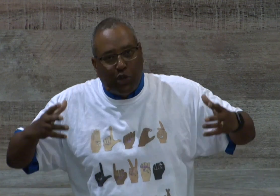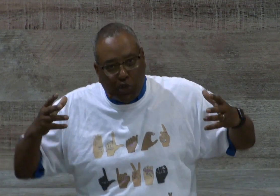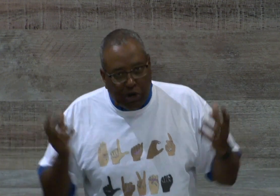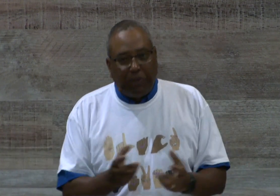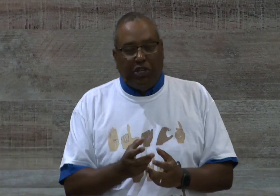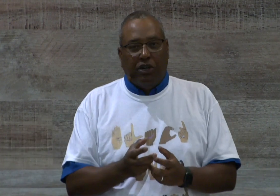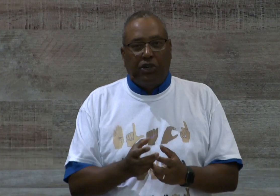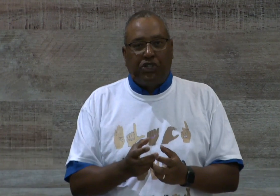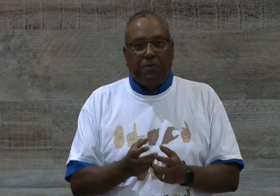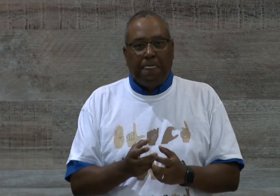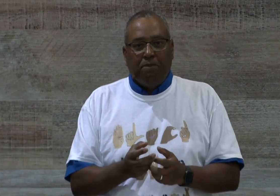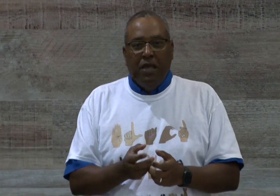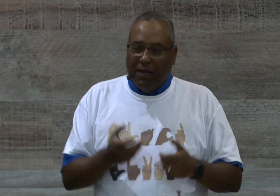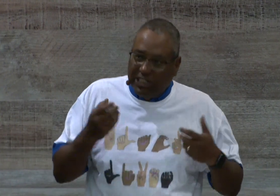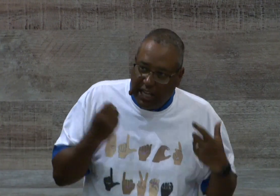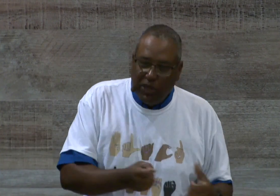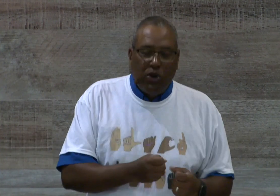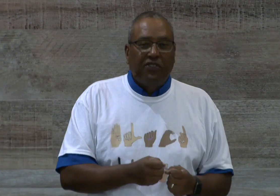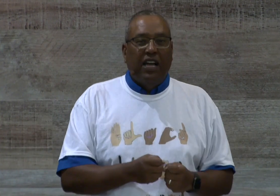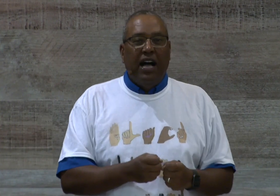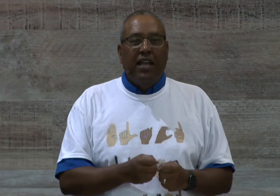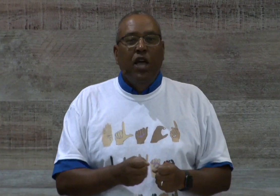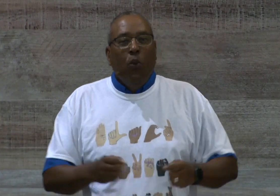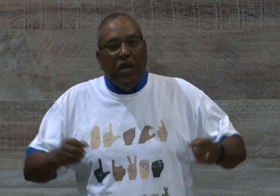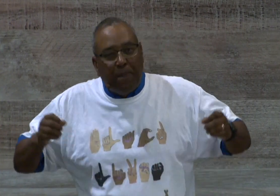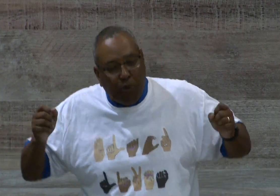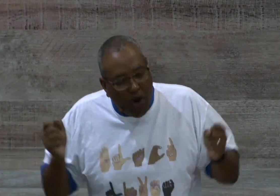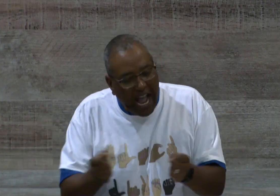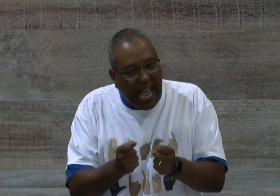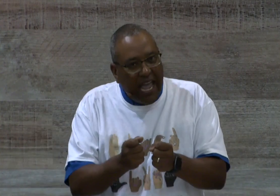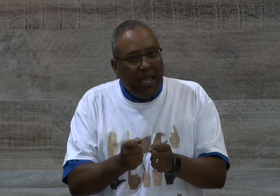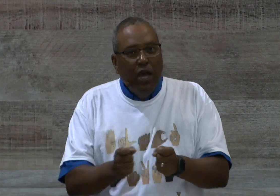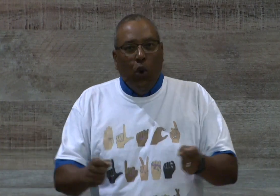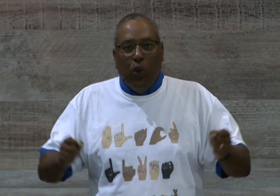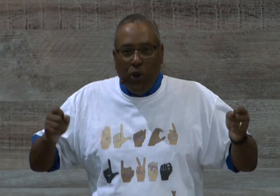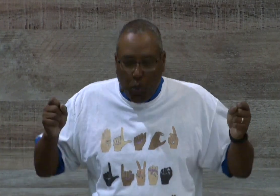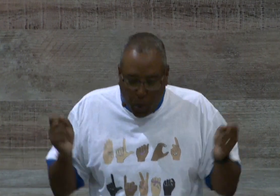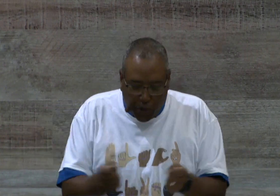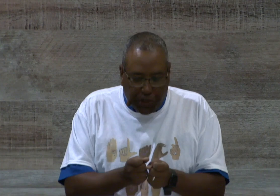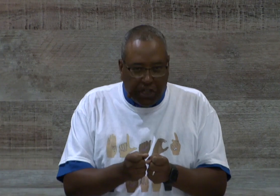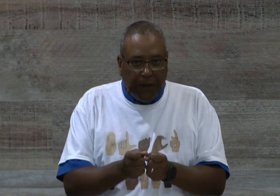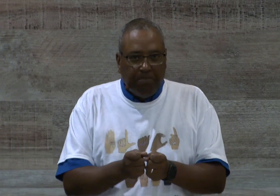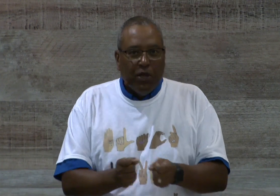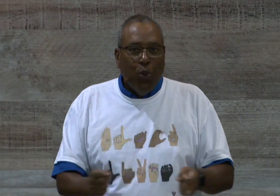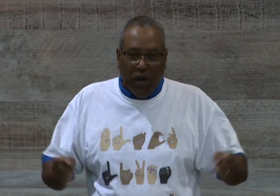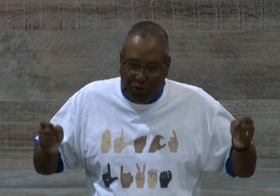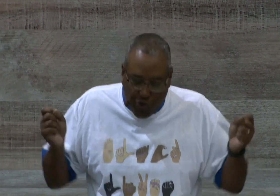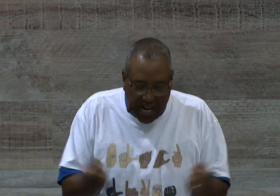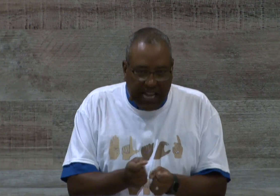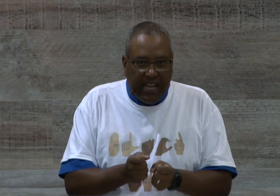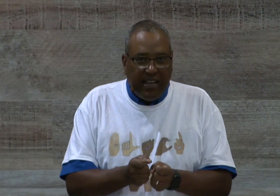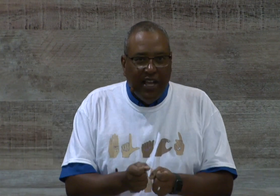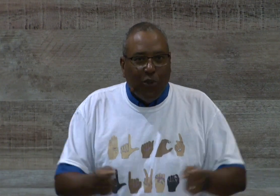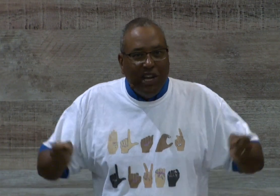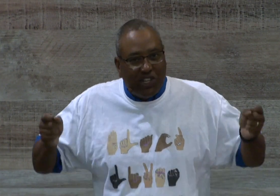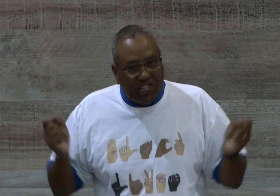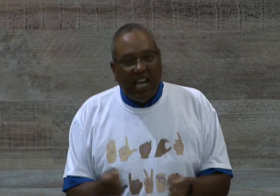scriptures by studying the word of God. We pray, we worship, we read, we study,